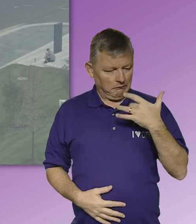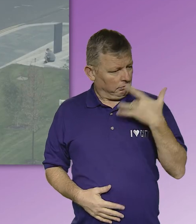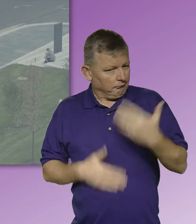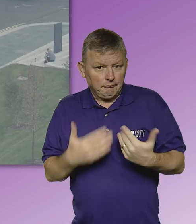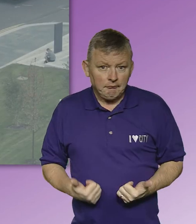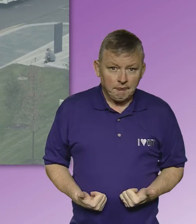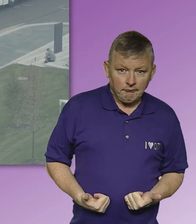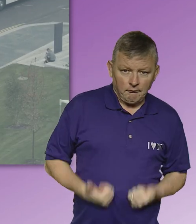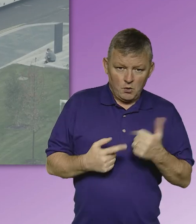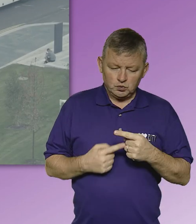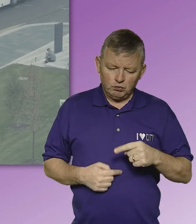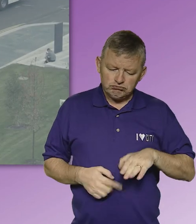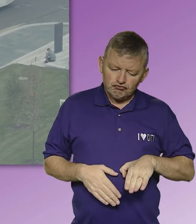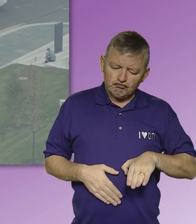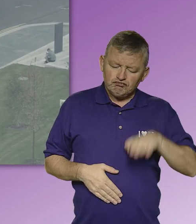choices at every stage of their lives